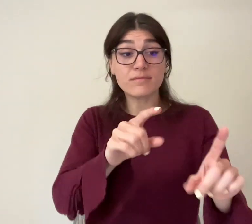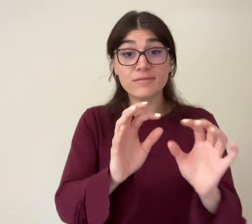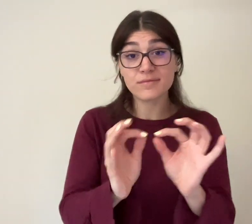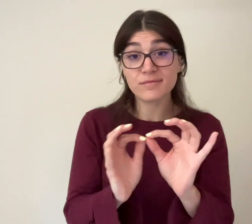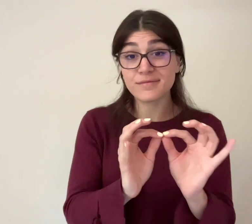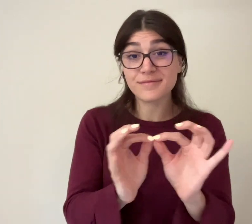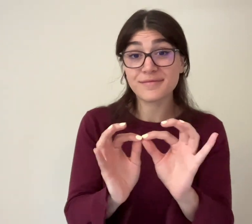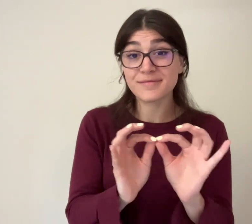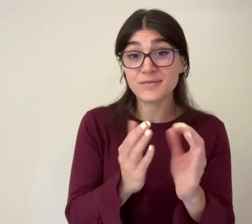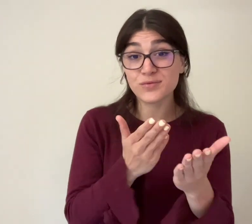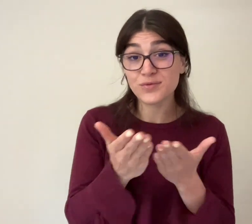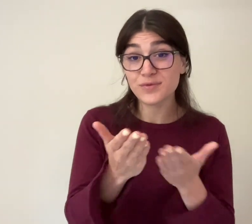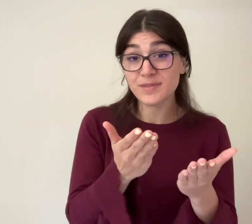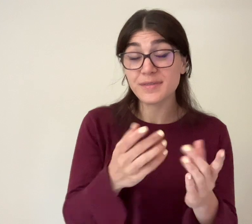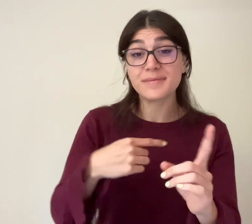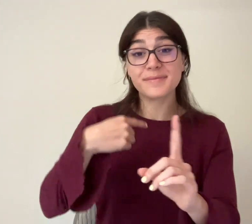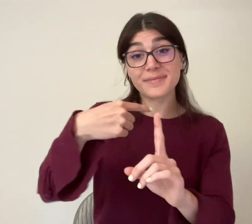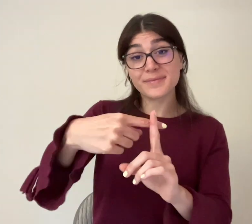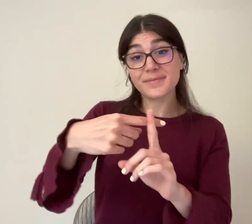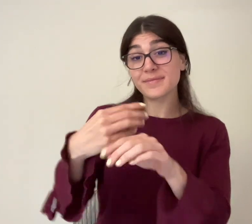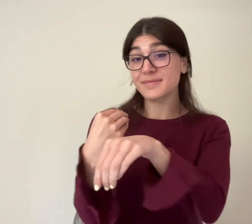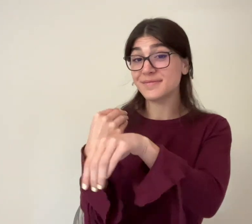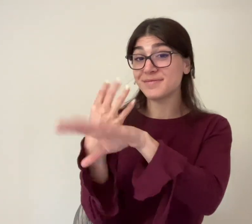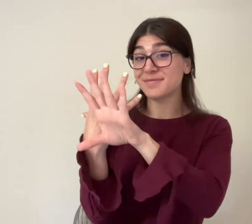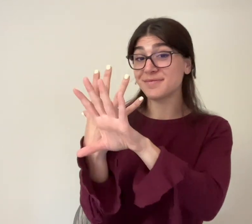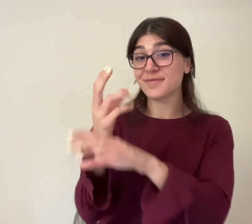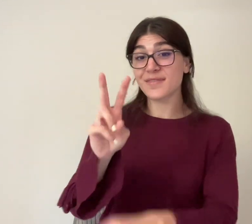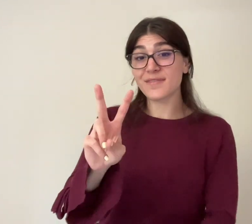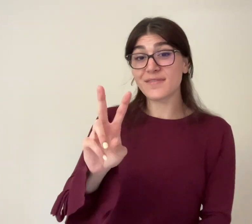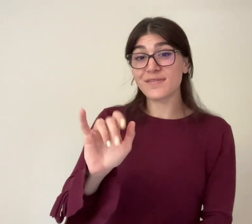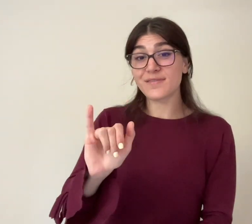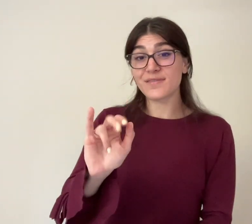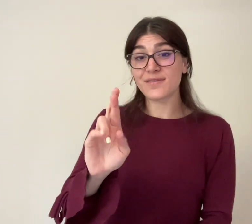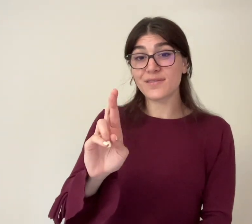Now, we offer both on-site and virtual interpreting opportunities.